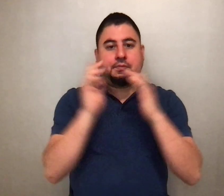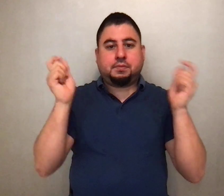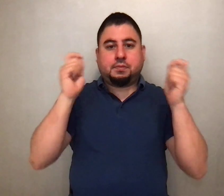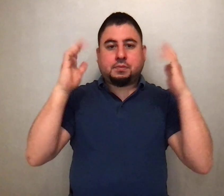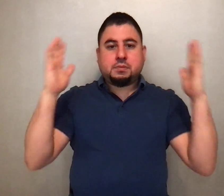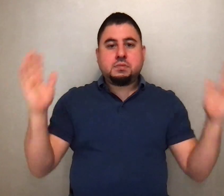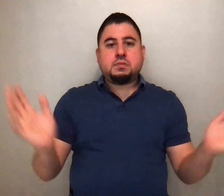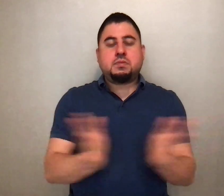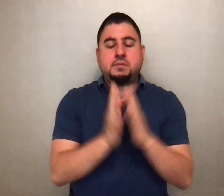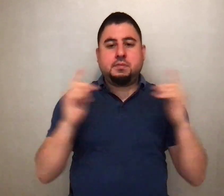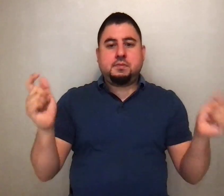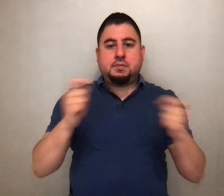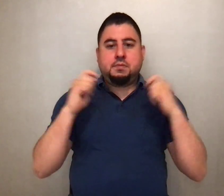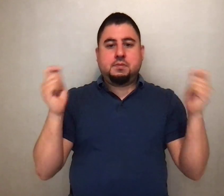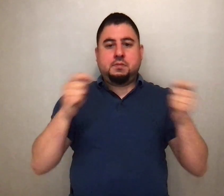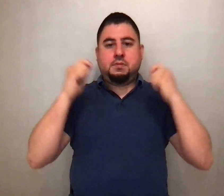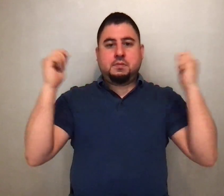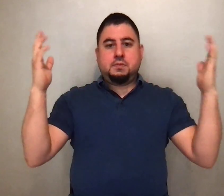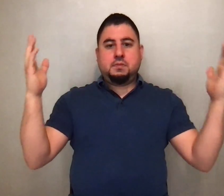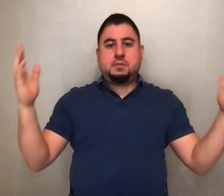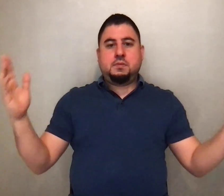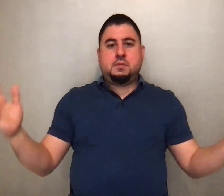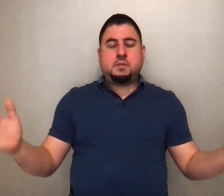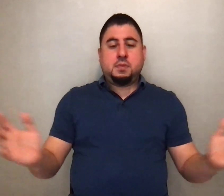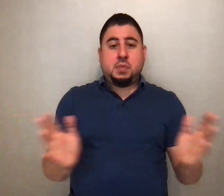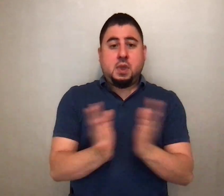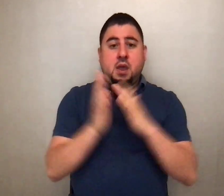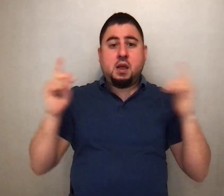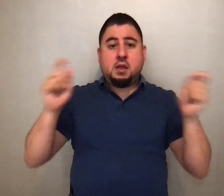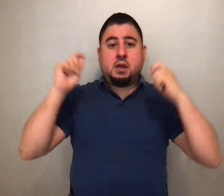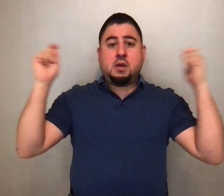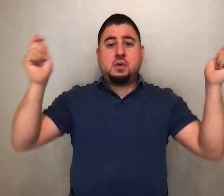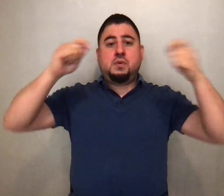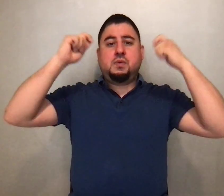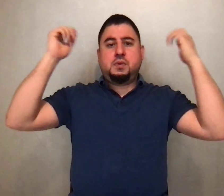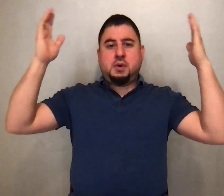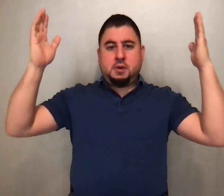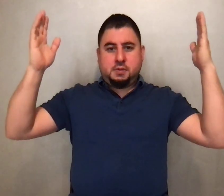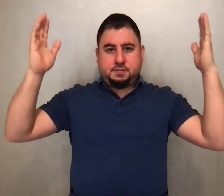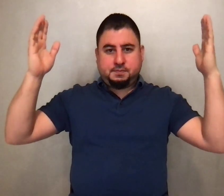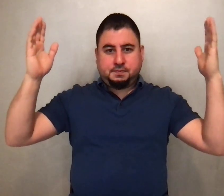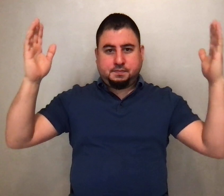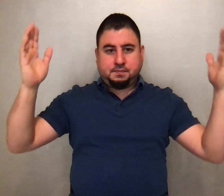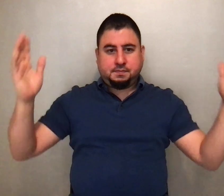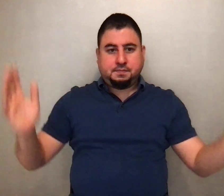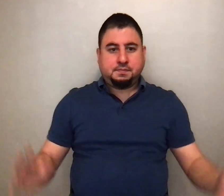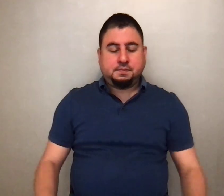Alleluia, Alleluia, Alleluia, Alleluia.